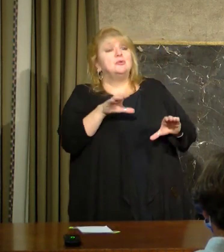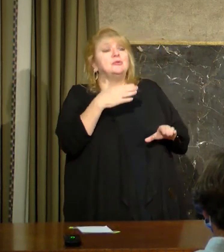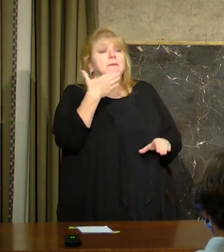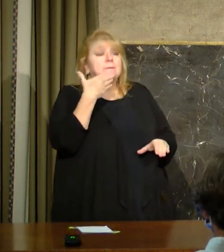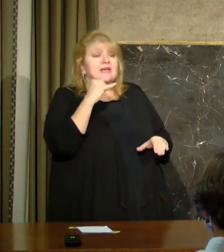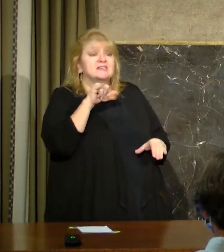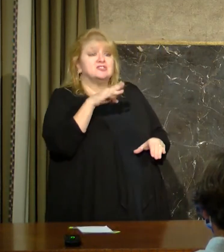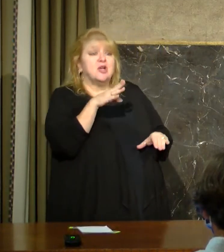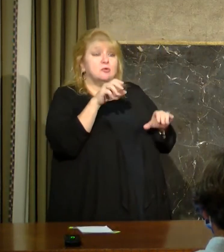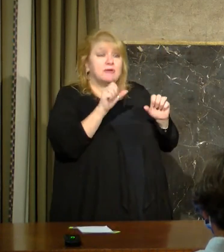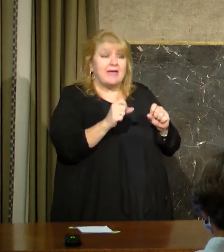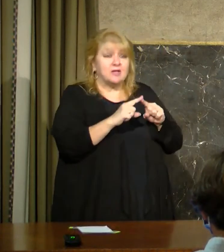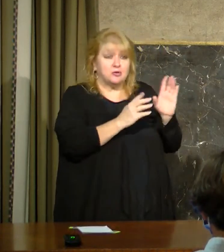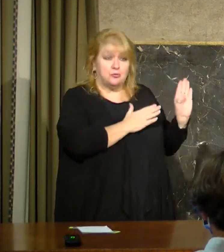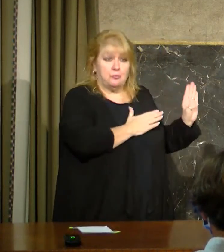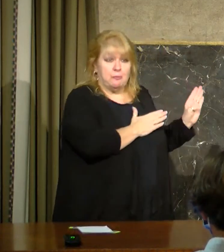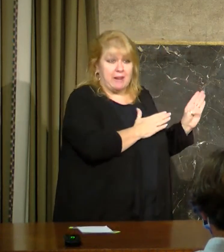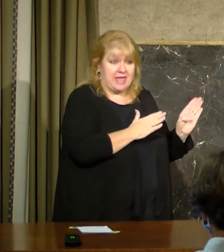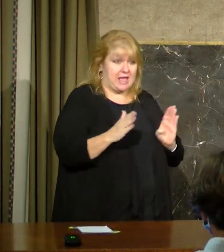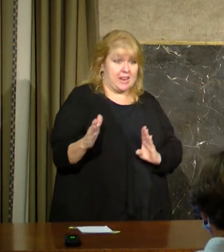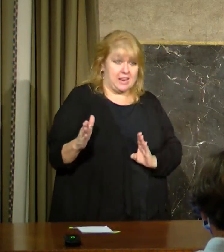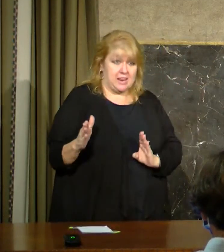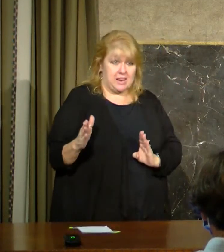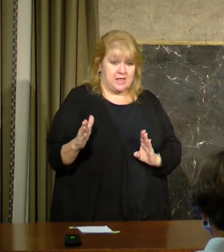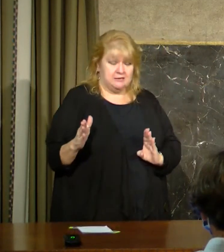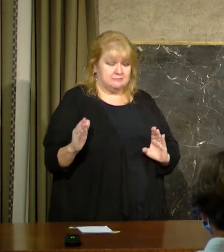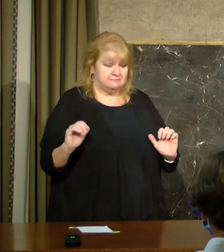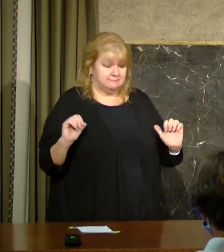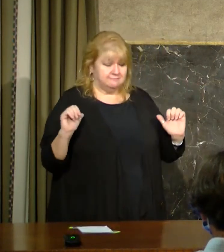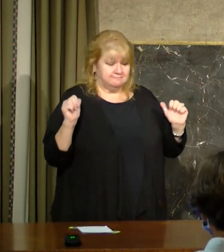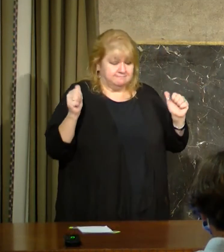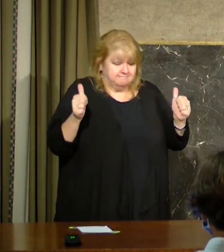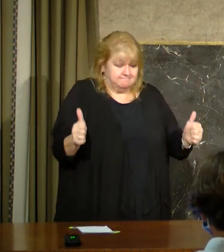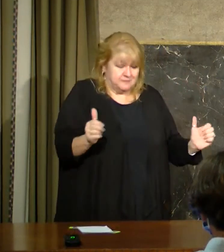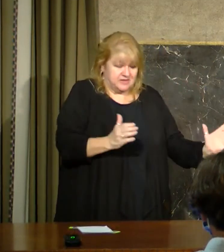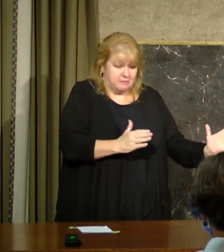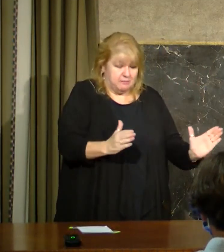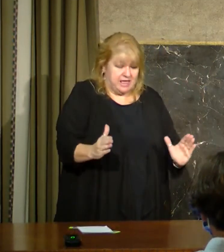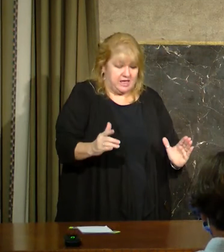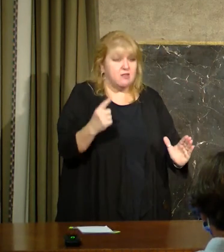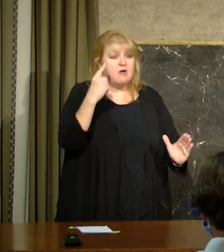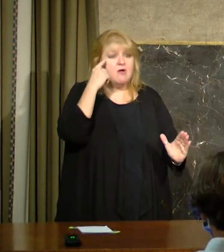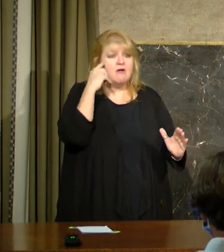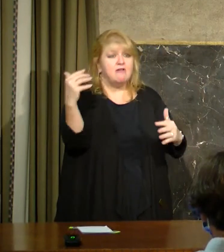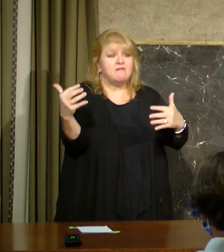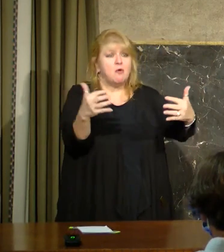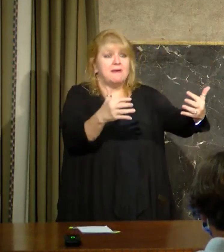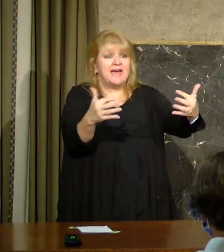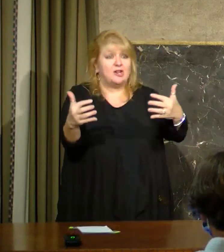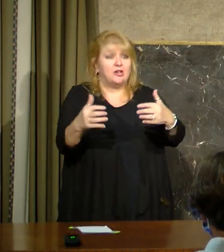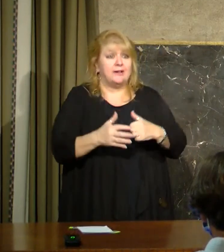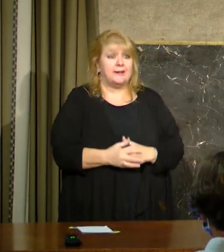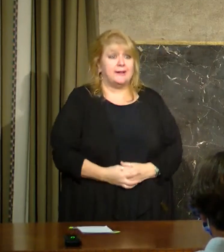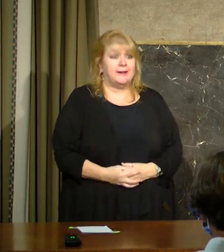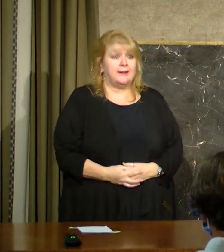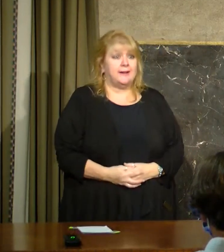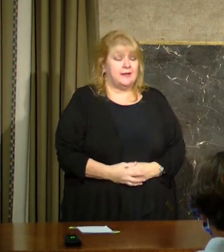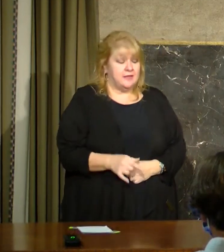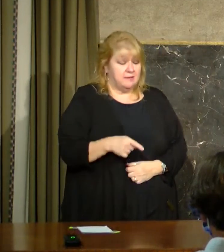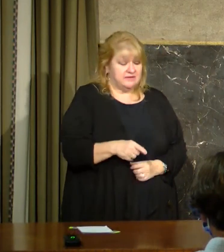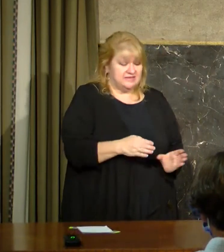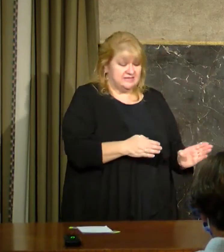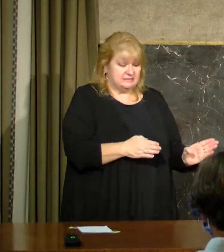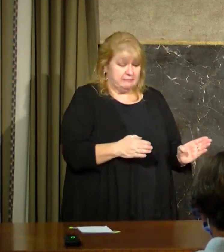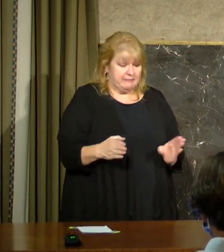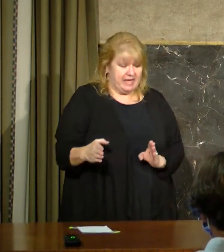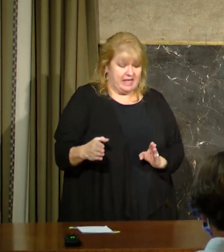to plan what it is you're going to do in battle. But there is no plan. No battle plan survives